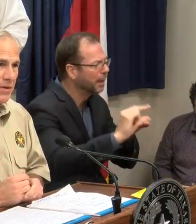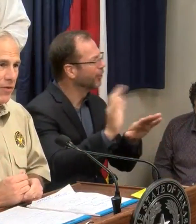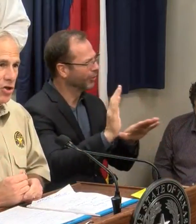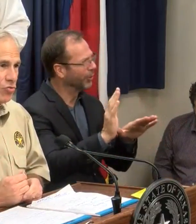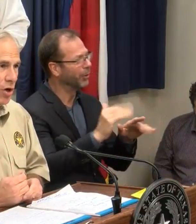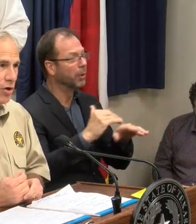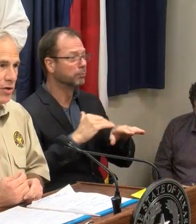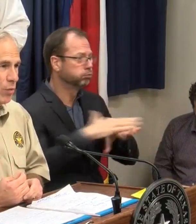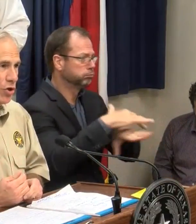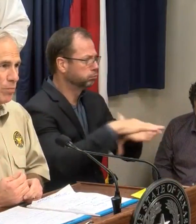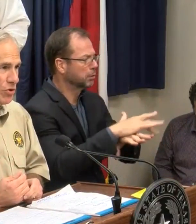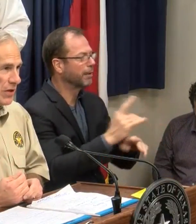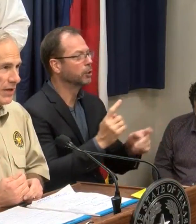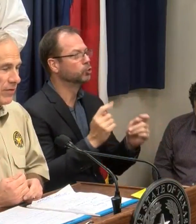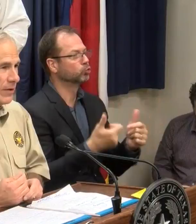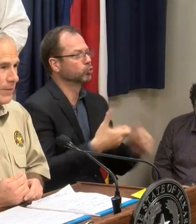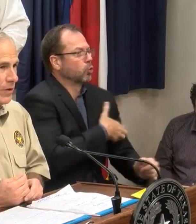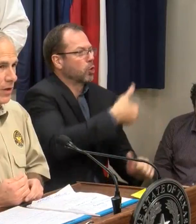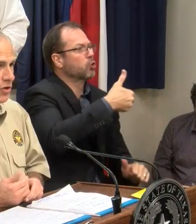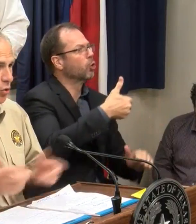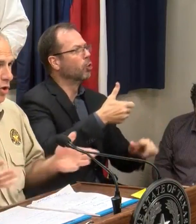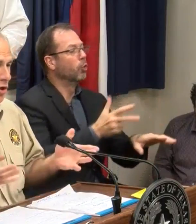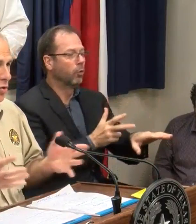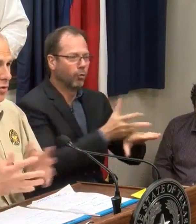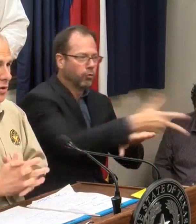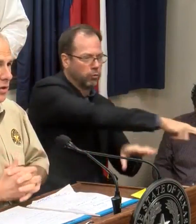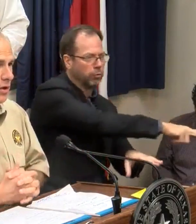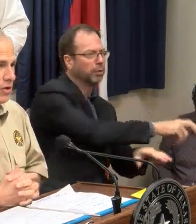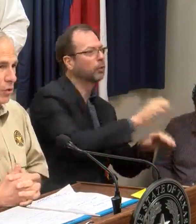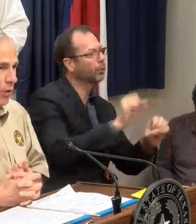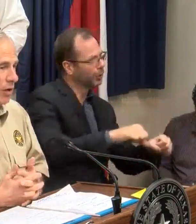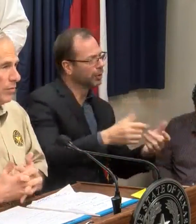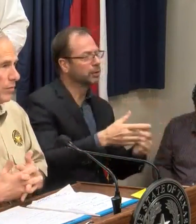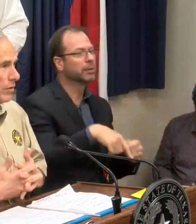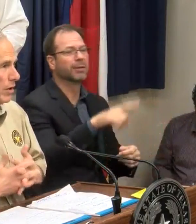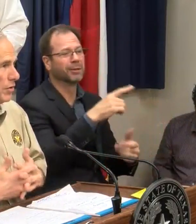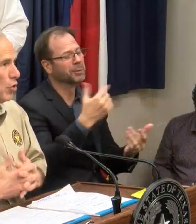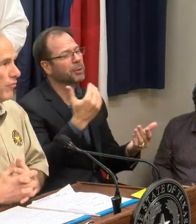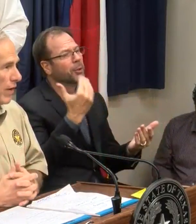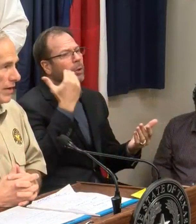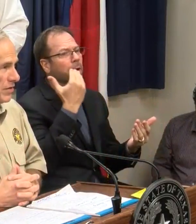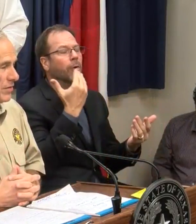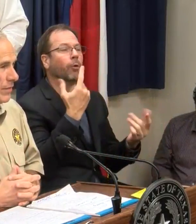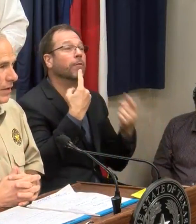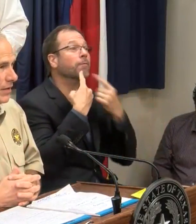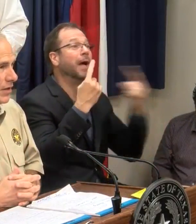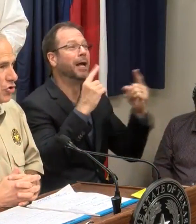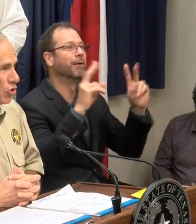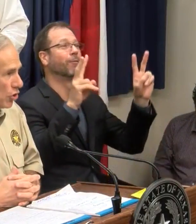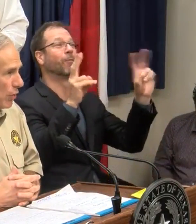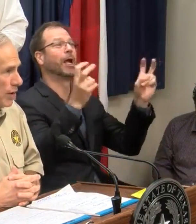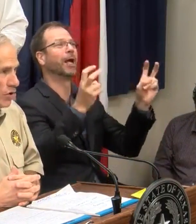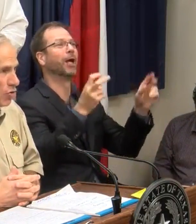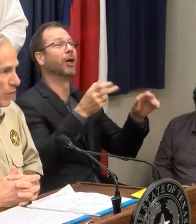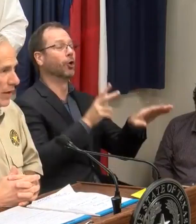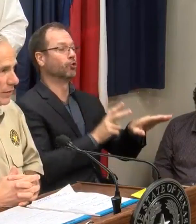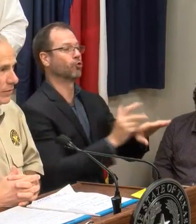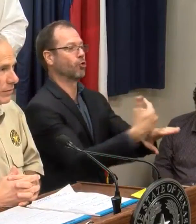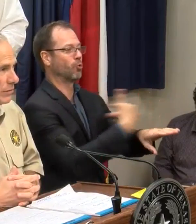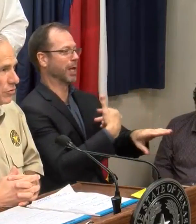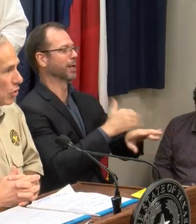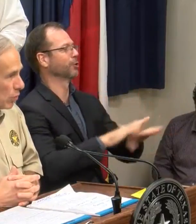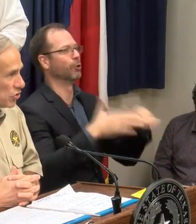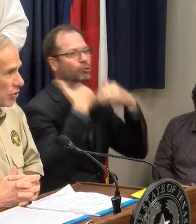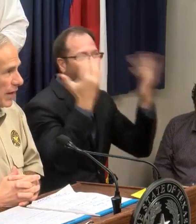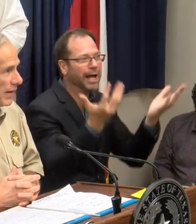can be far stronger than what you perceive. You all know the well-known phrase, and that is, turn around, don't drown.